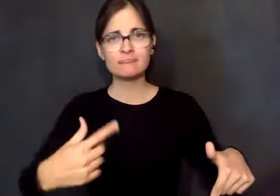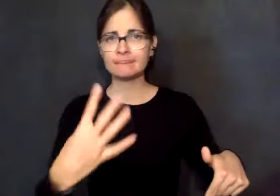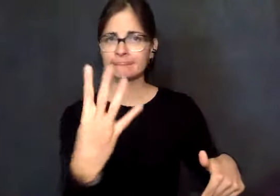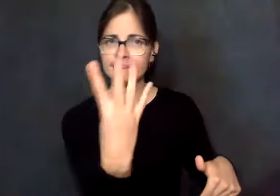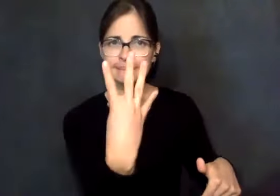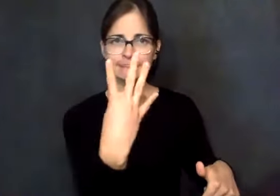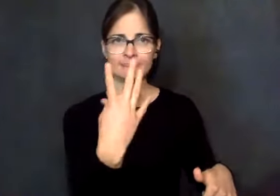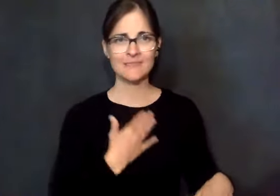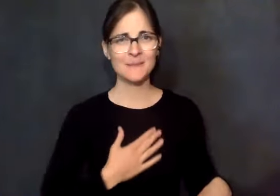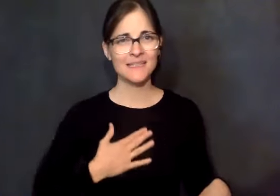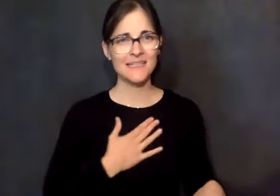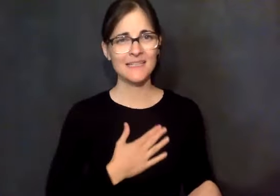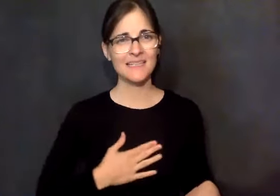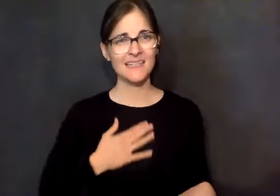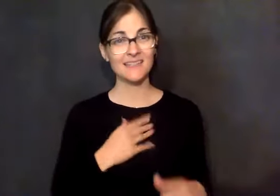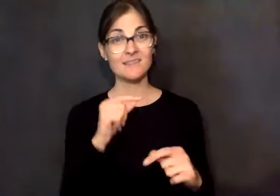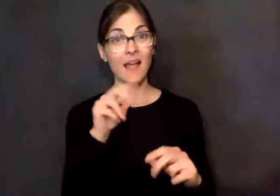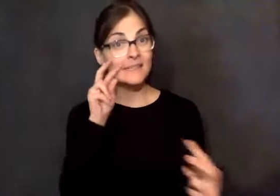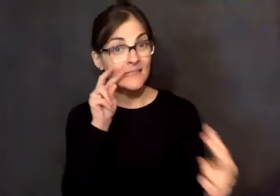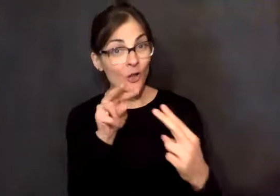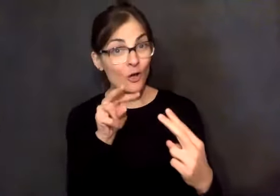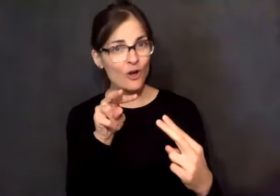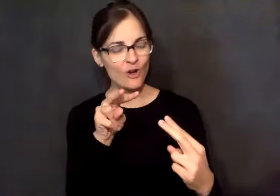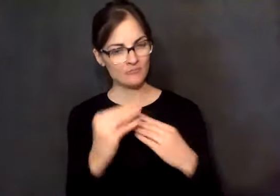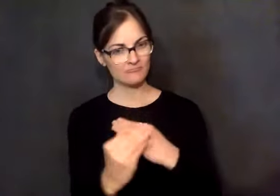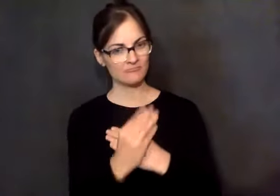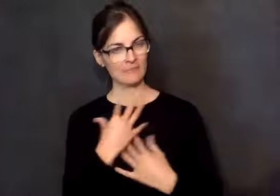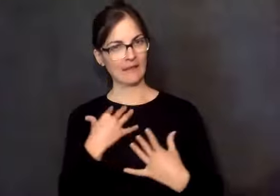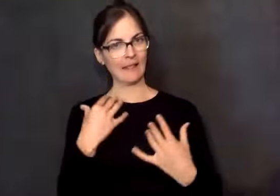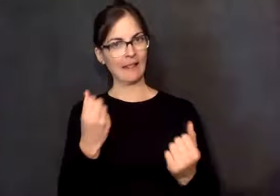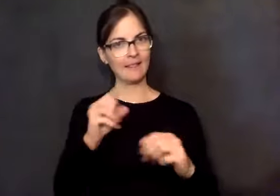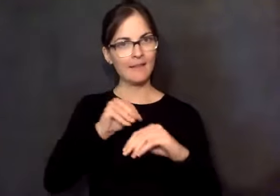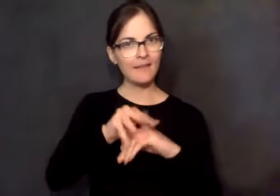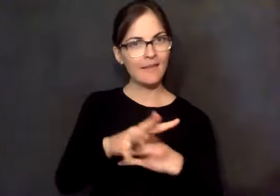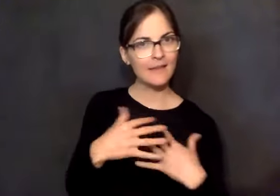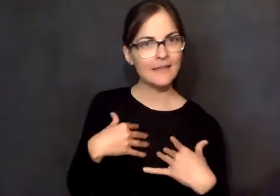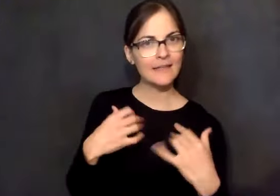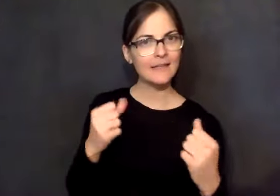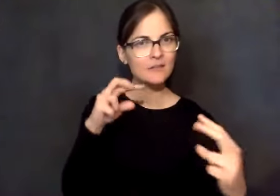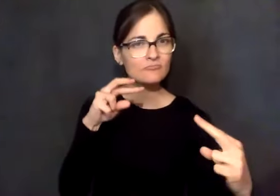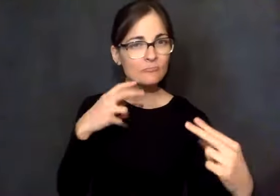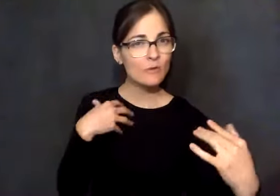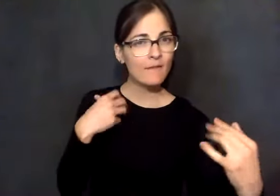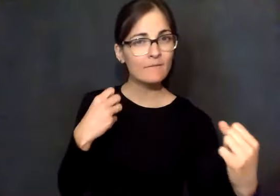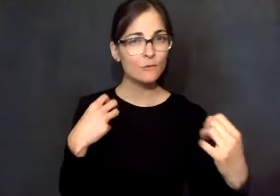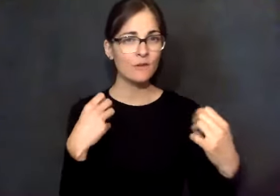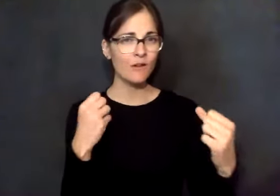be courteous enough to let us see your face. Because the healing comes when you can look at another person's eyes